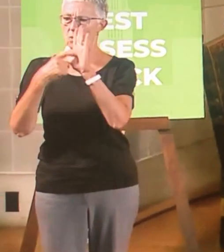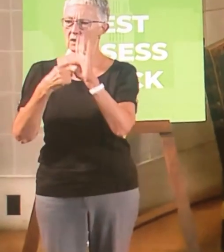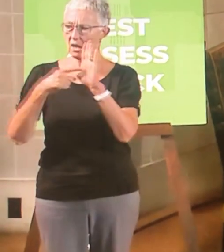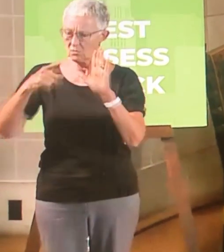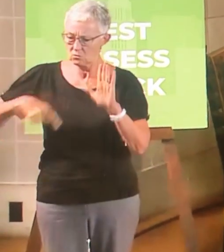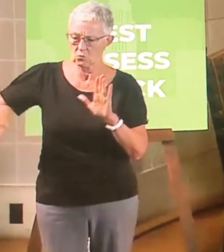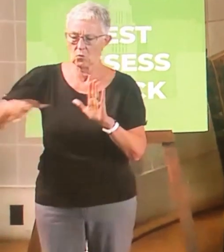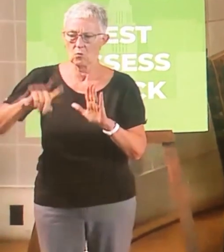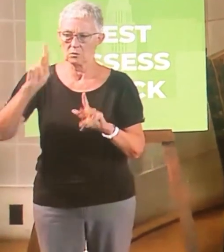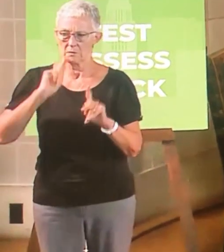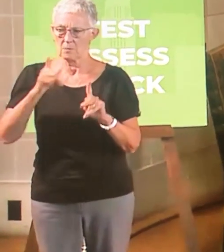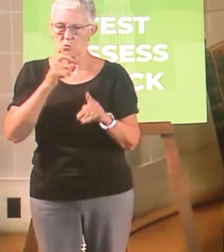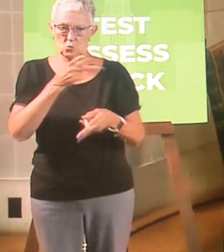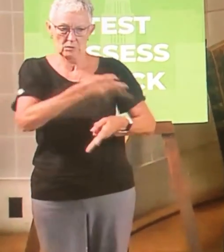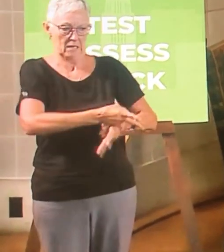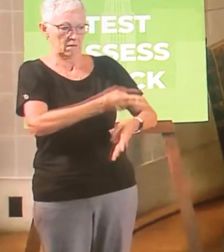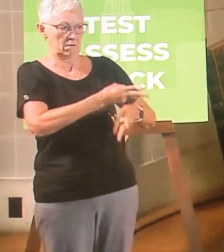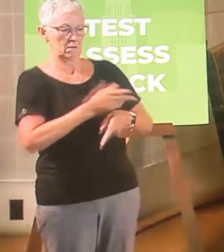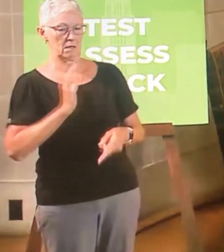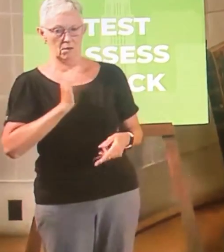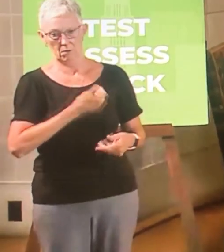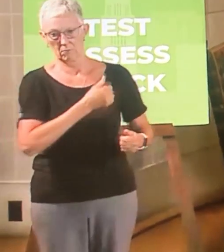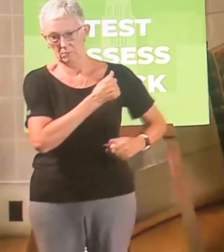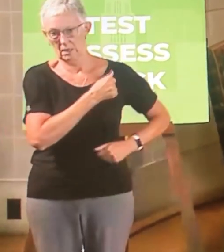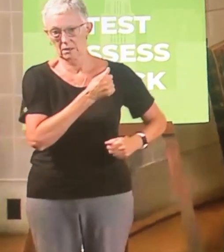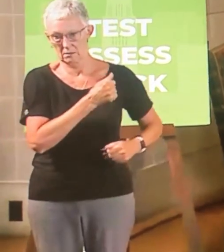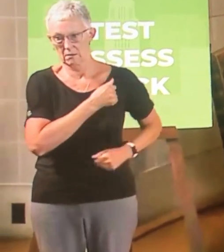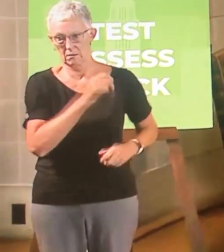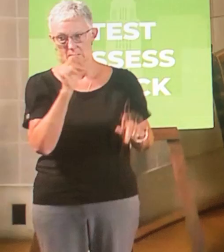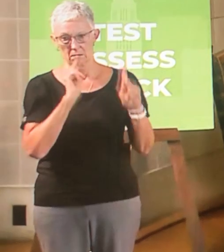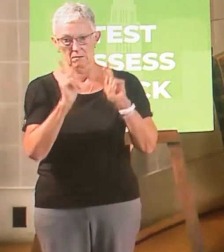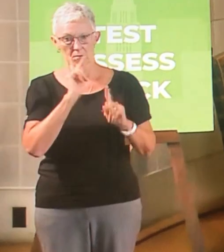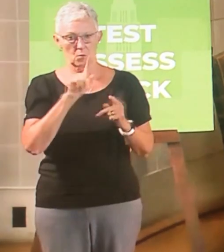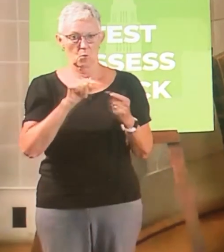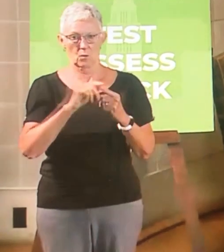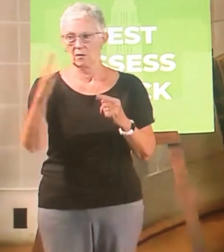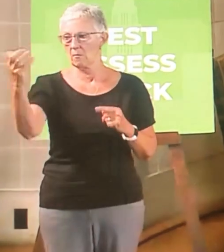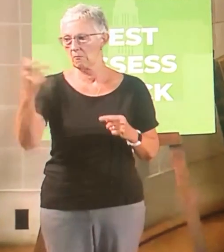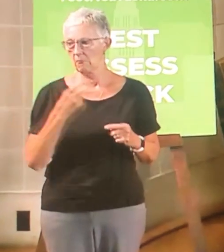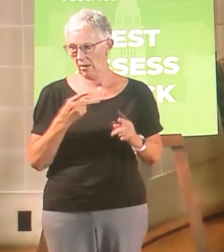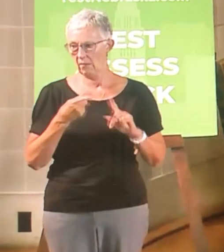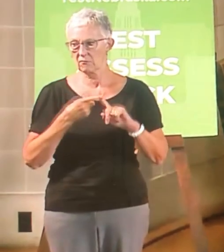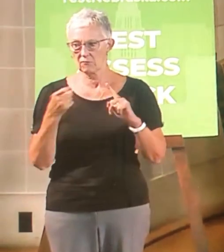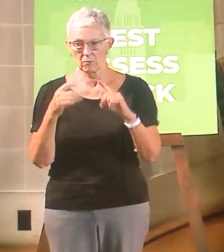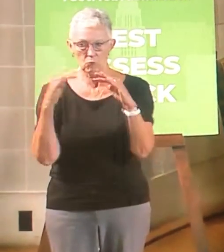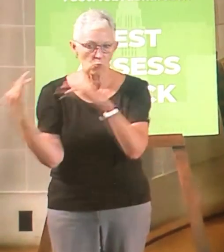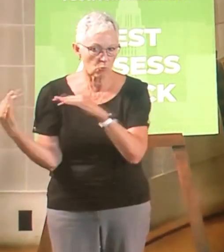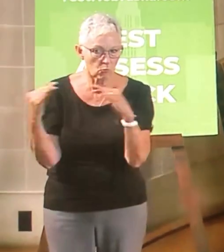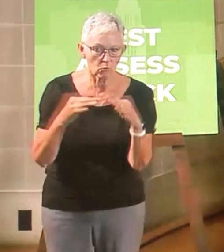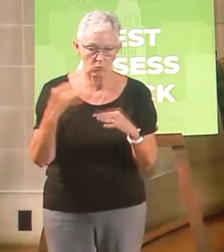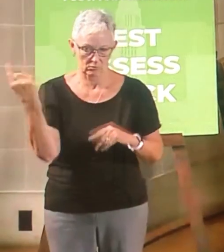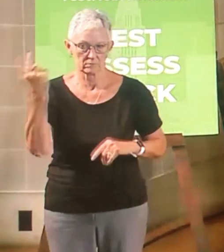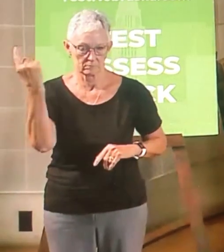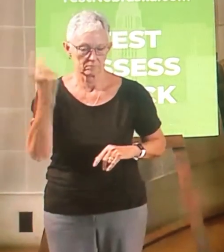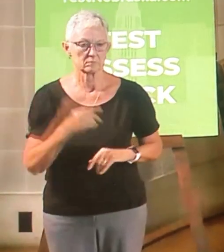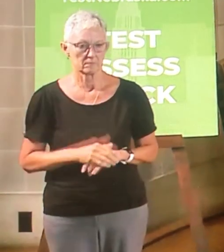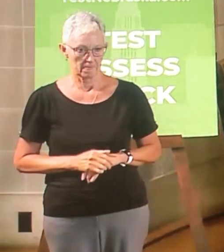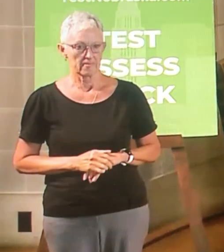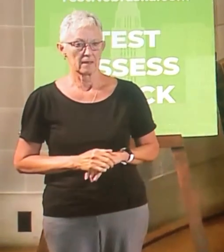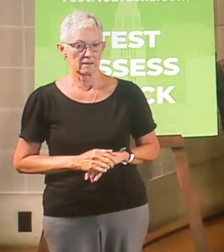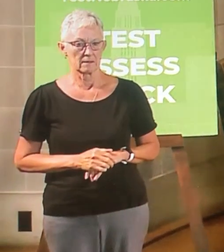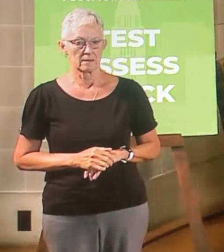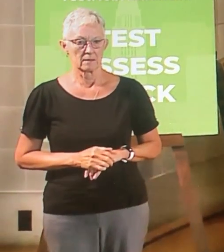society because this is a lot of work and it can take a lot of time and those folks can then start feeling